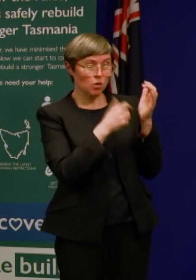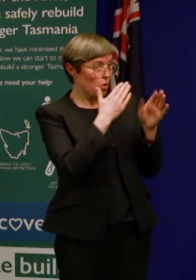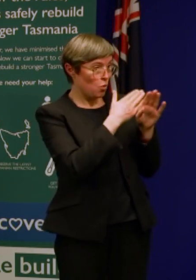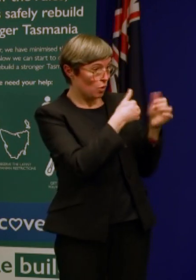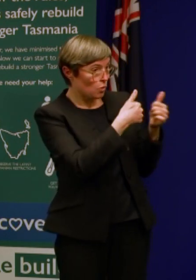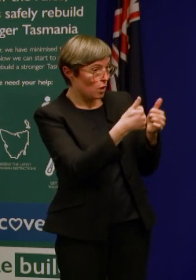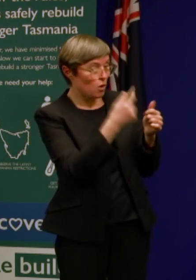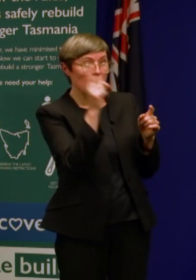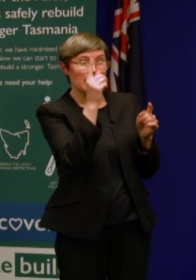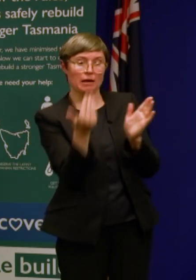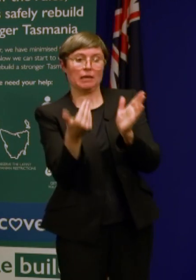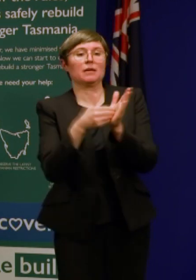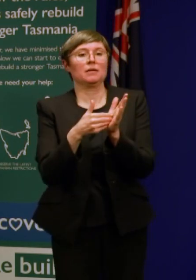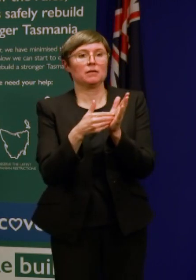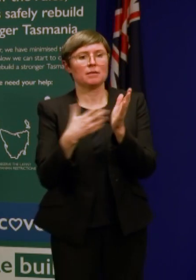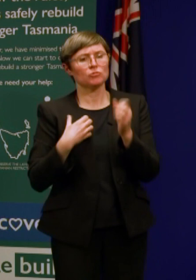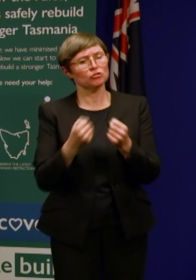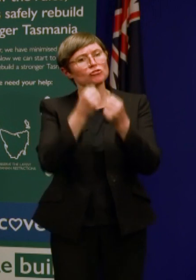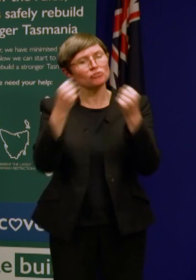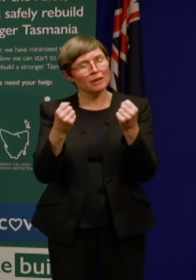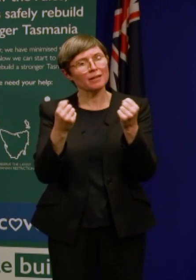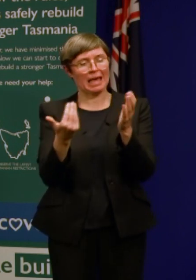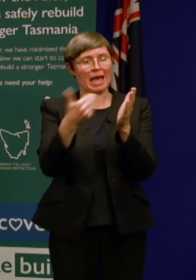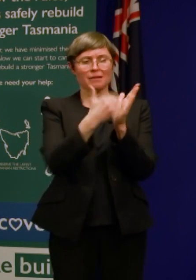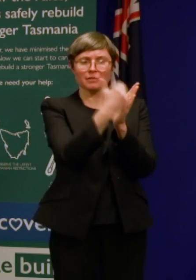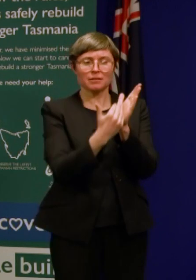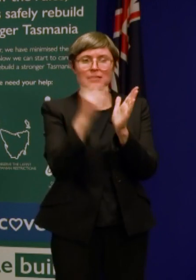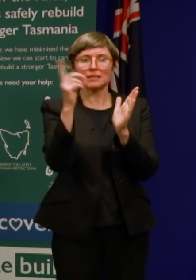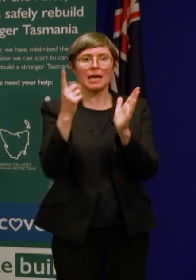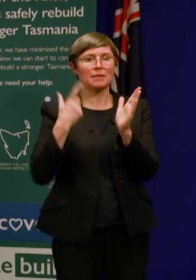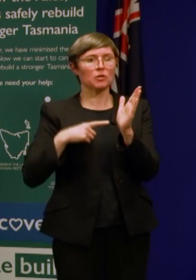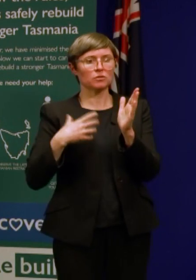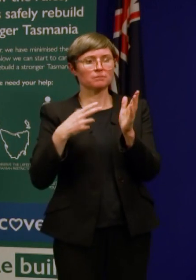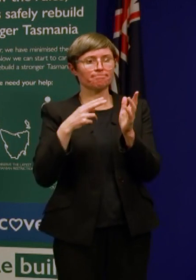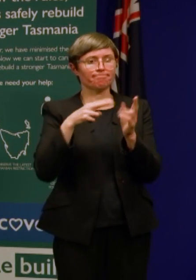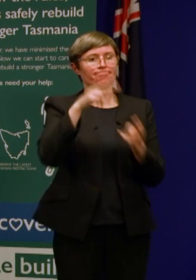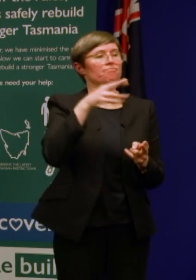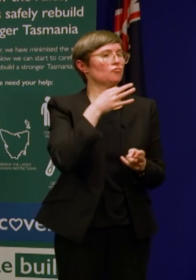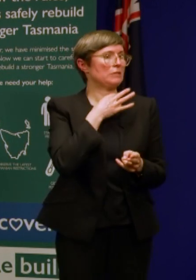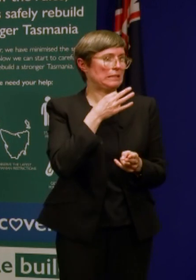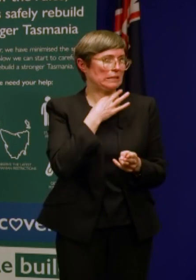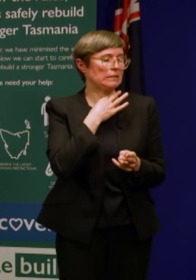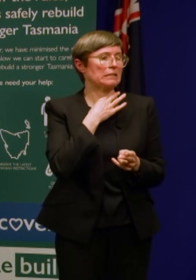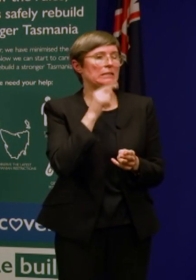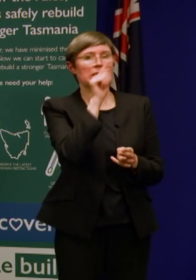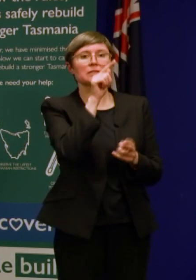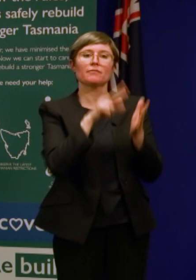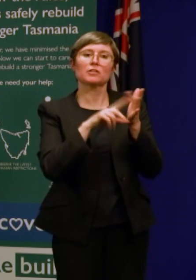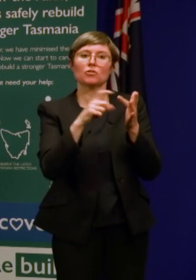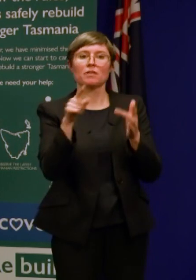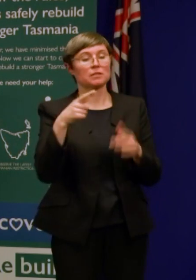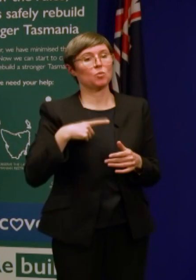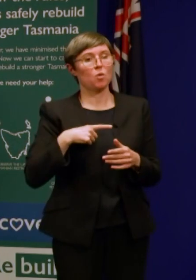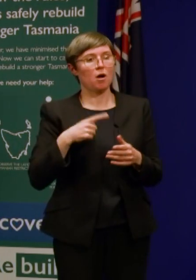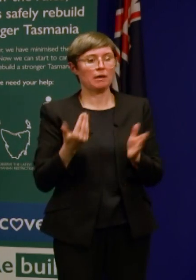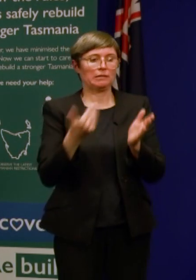tweak them today and we need to strengthen them today because the risk has increased in the State of Victoria and that's exactly what we're doing.